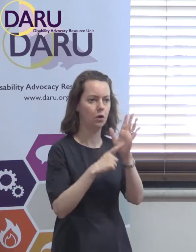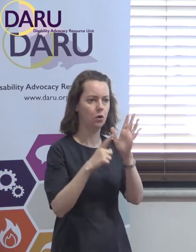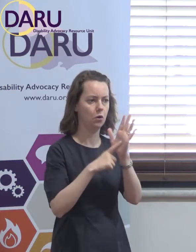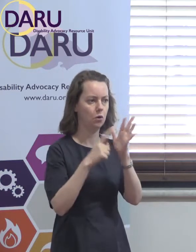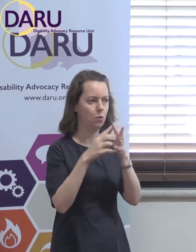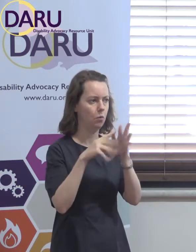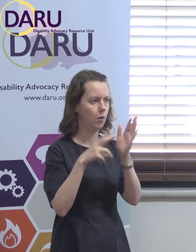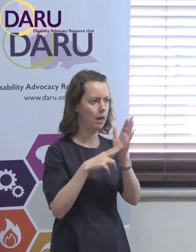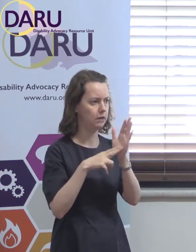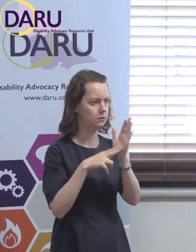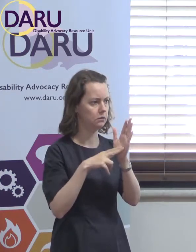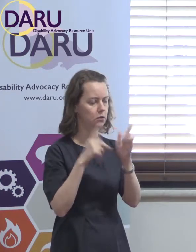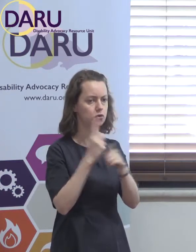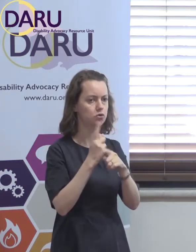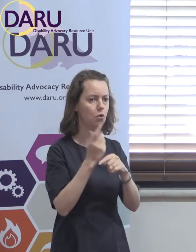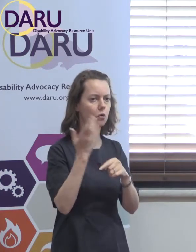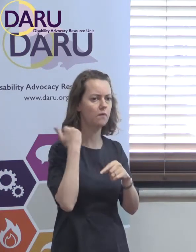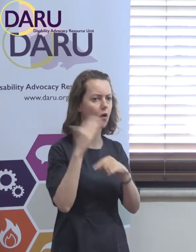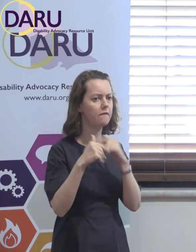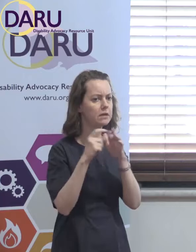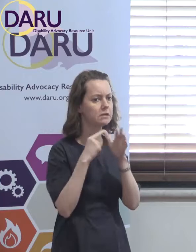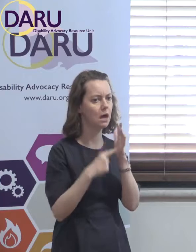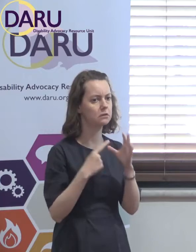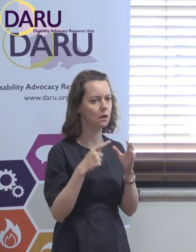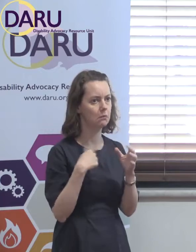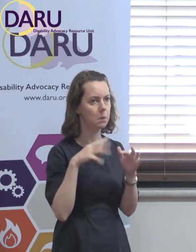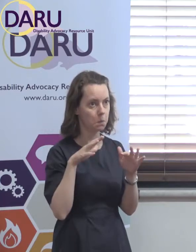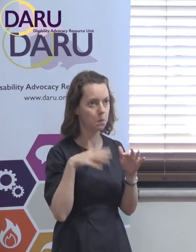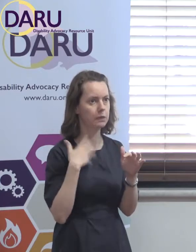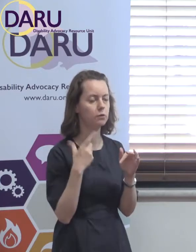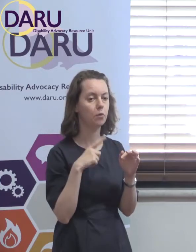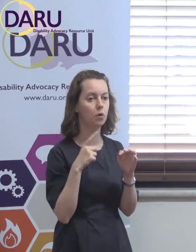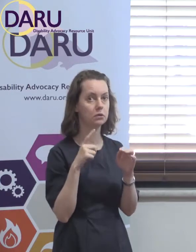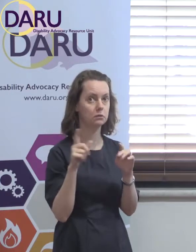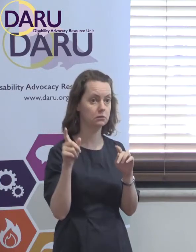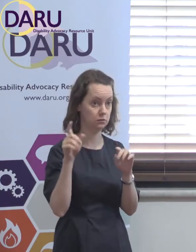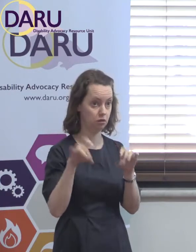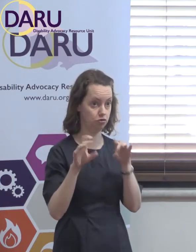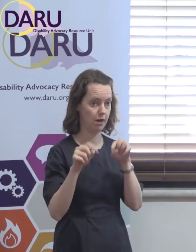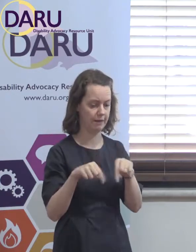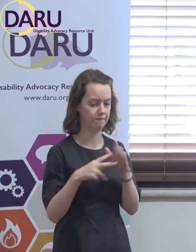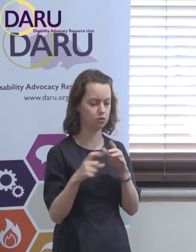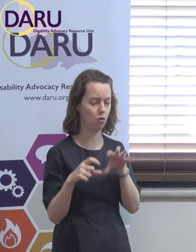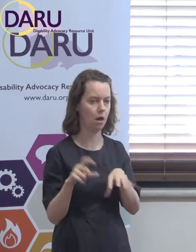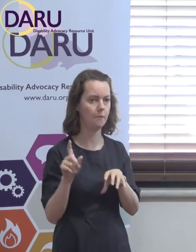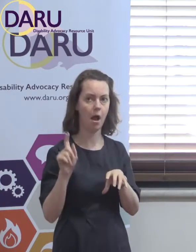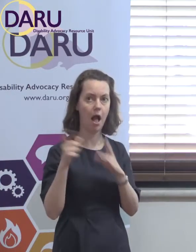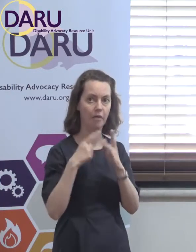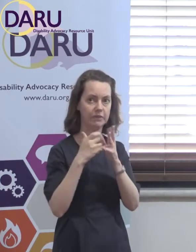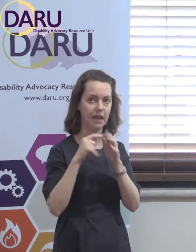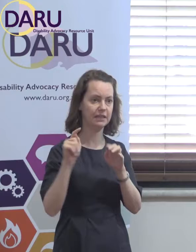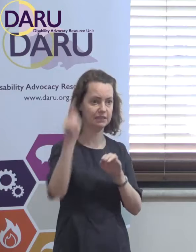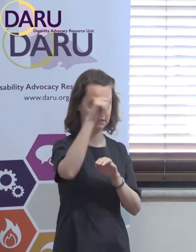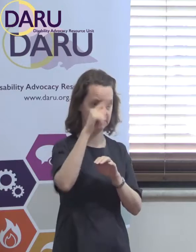presentation earlier on about the data was interesting, because in most states, there is almost no... In the state funding